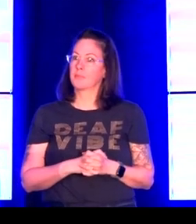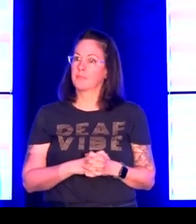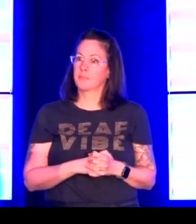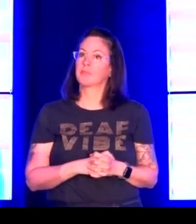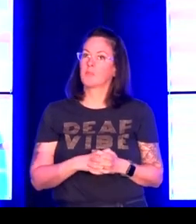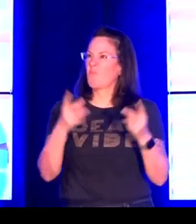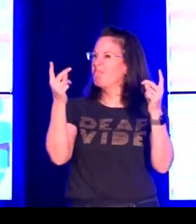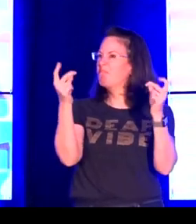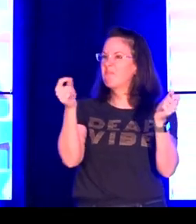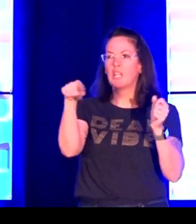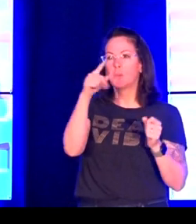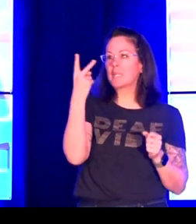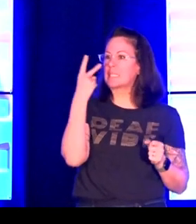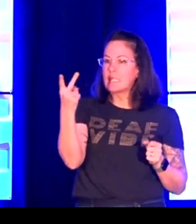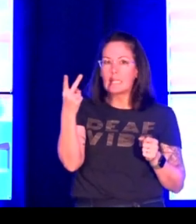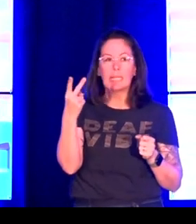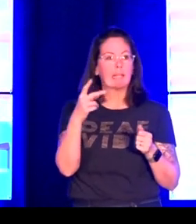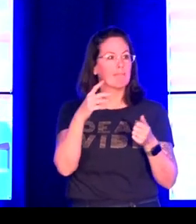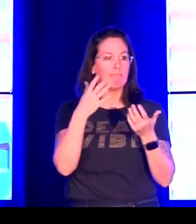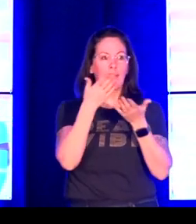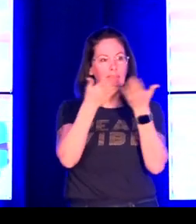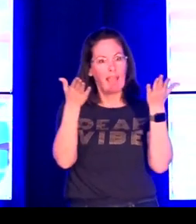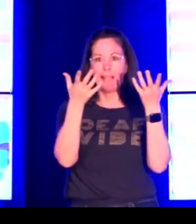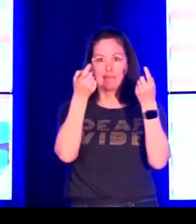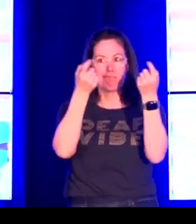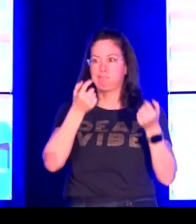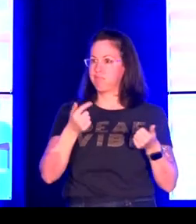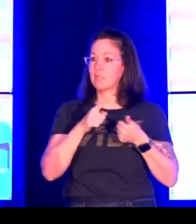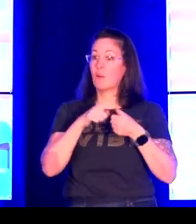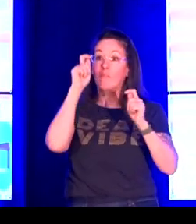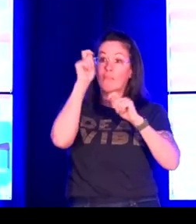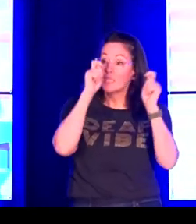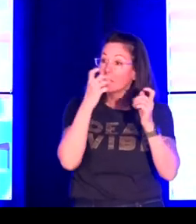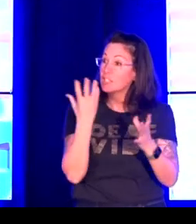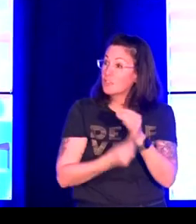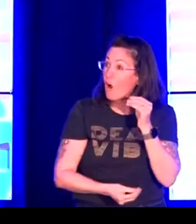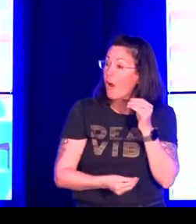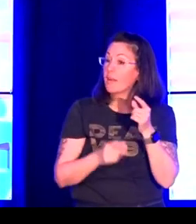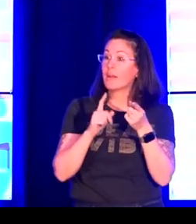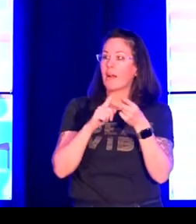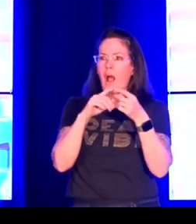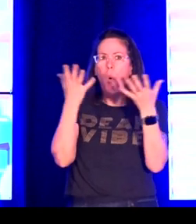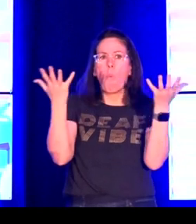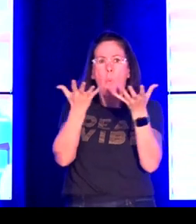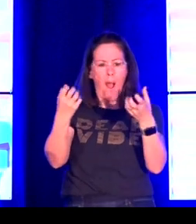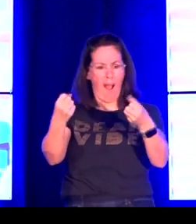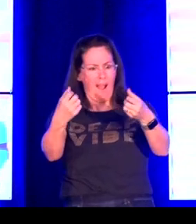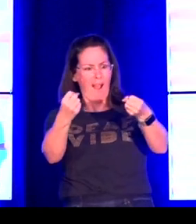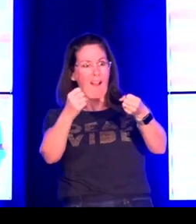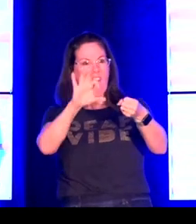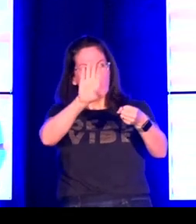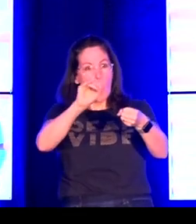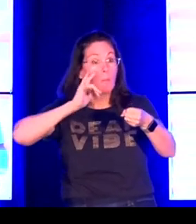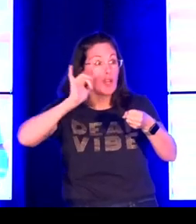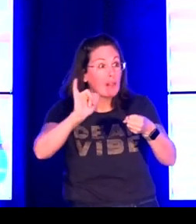take a look at what the gloss of that would be you can see right away that a great deal is omitted facial expression